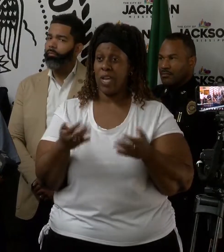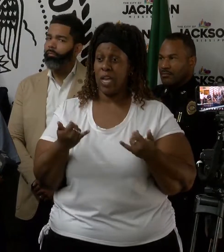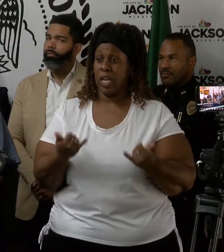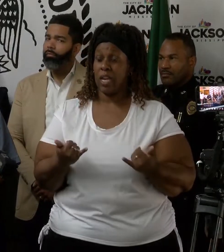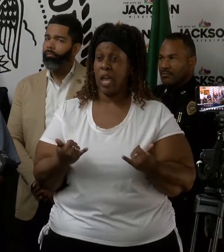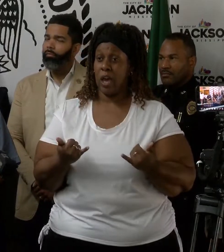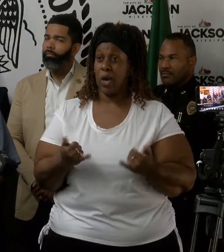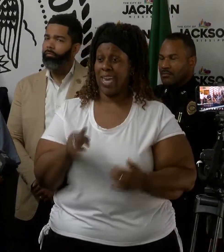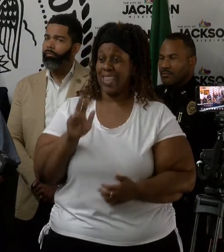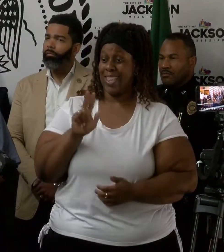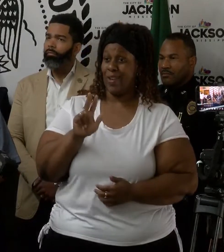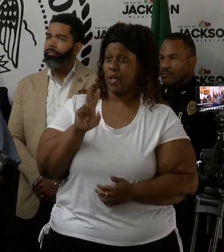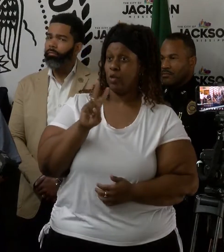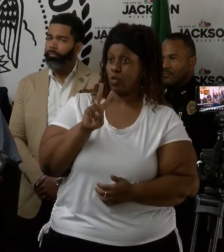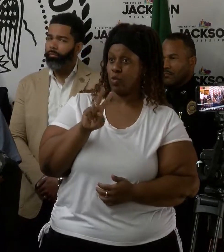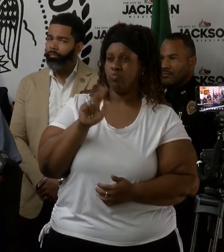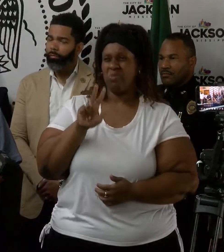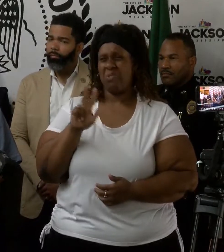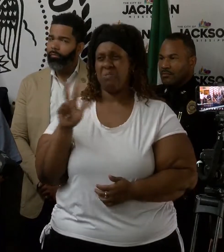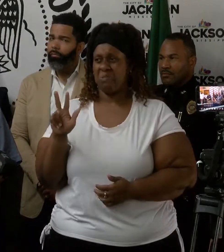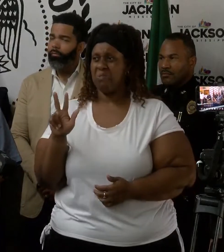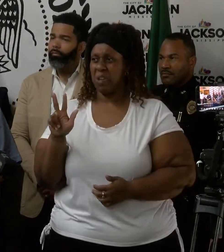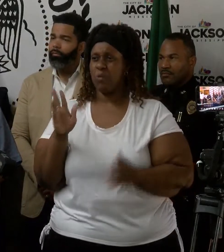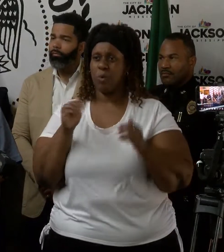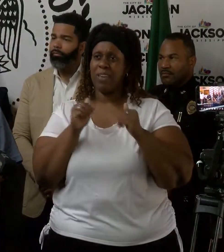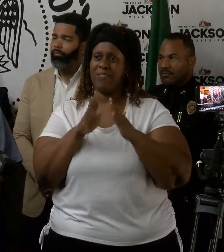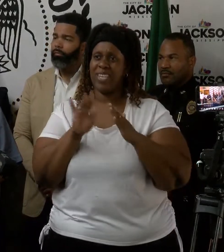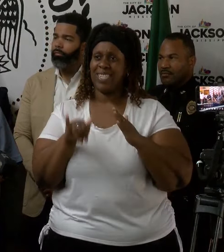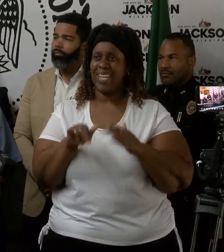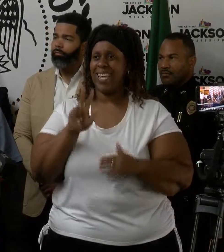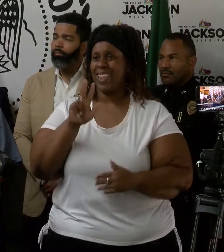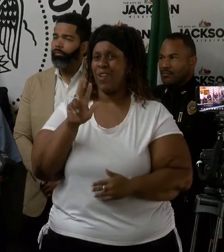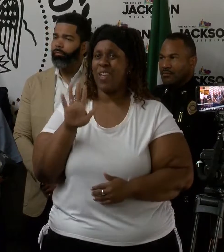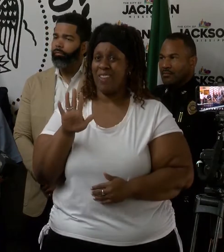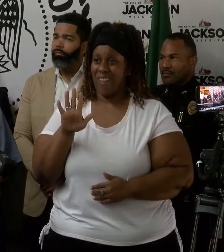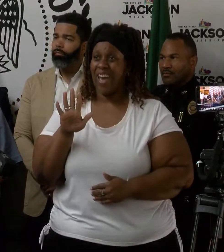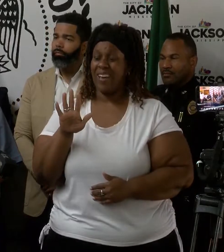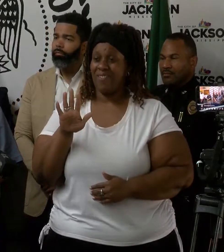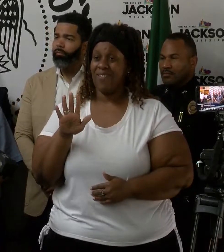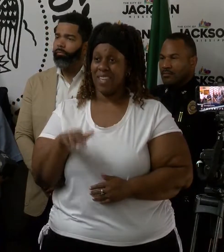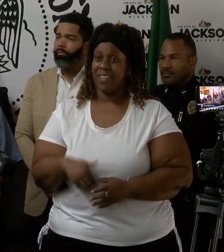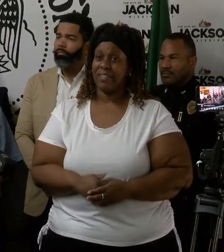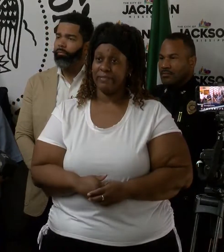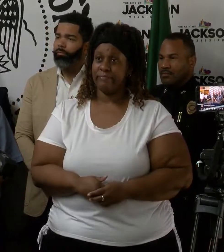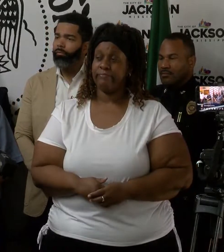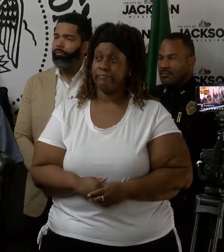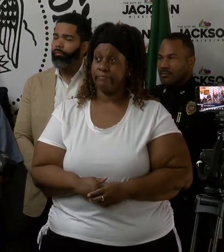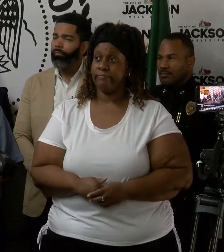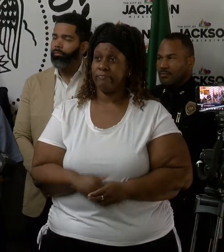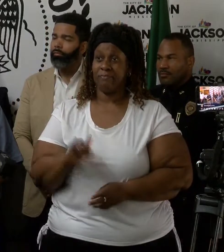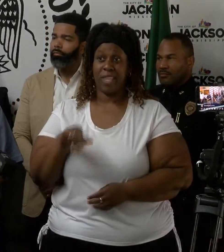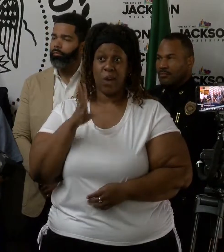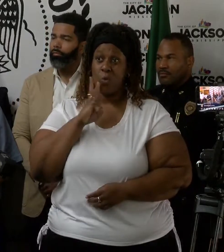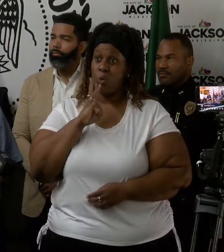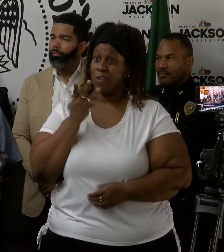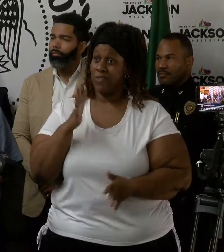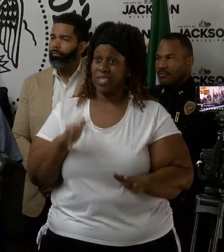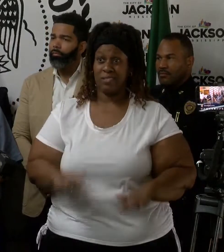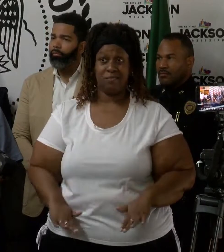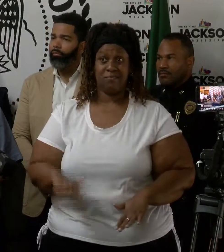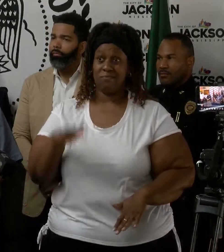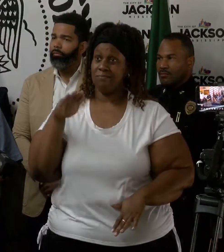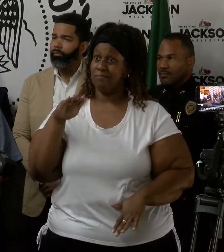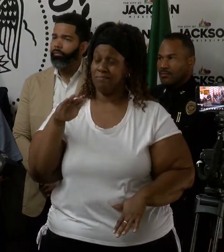32, 33. We'd be facing a river of 35 for certain. That water's already on the way.